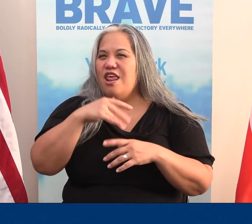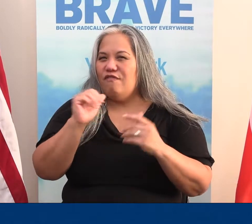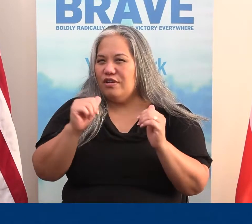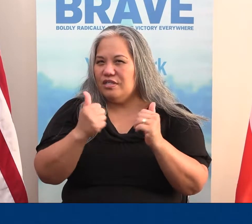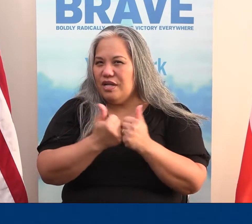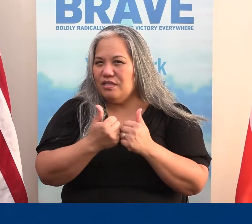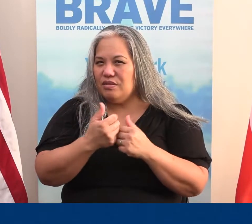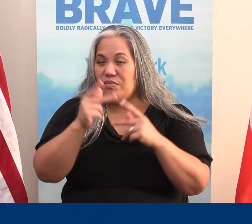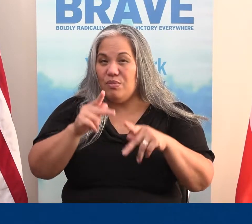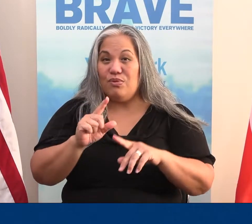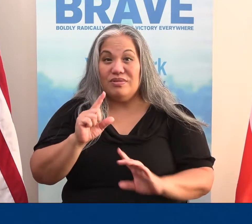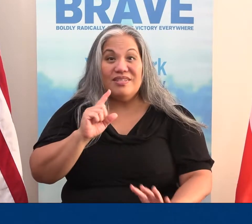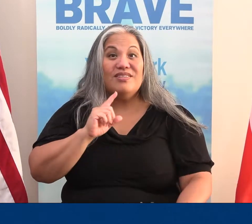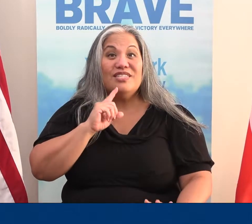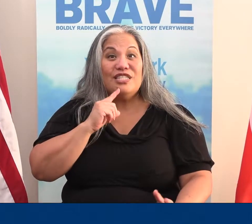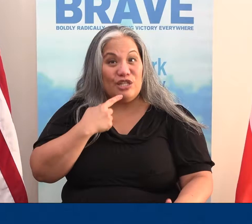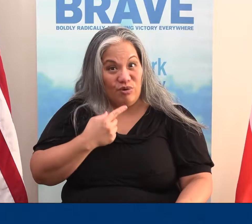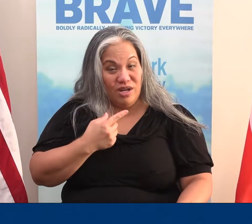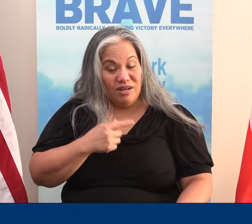never challenge people's sincerity.